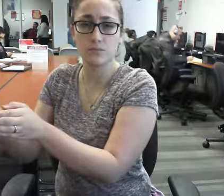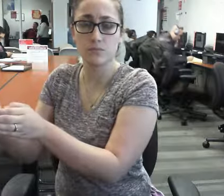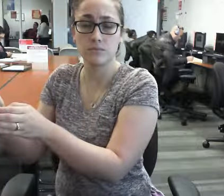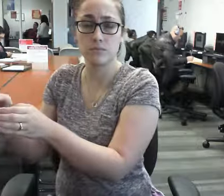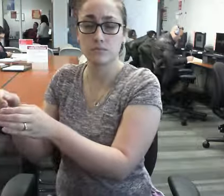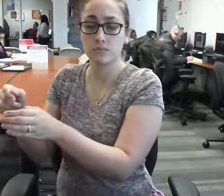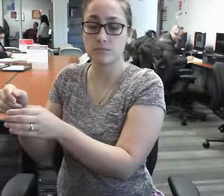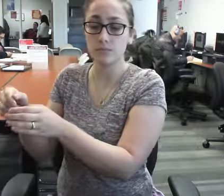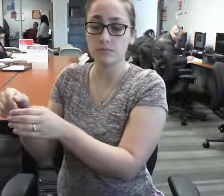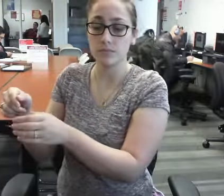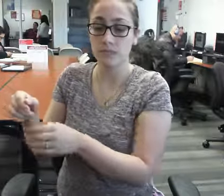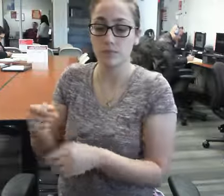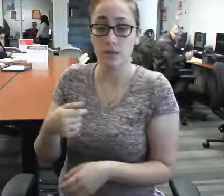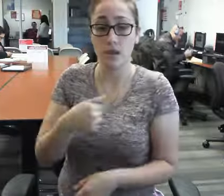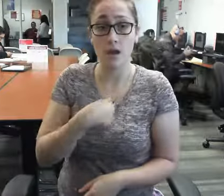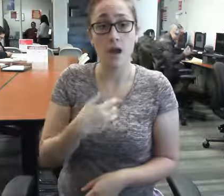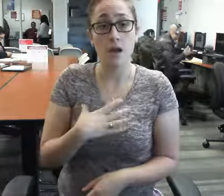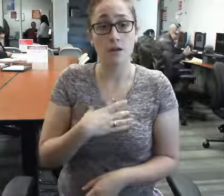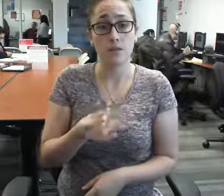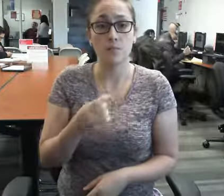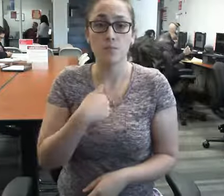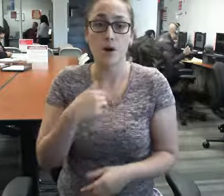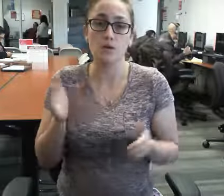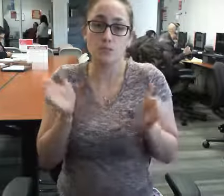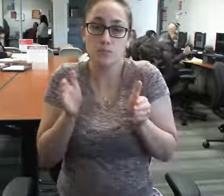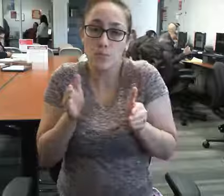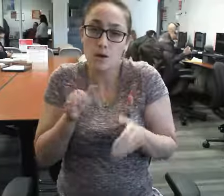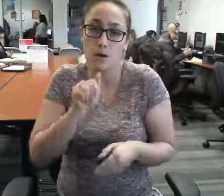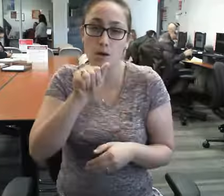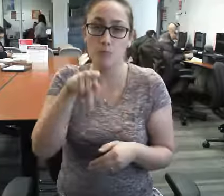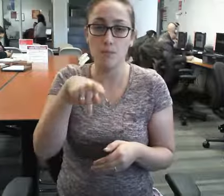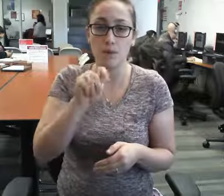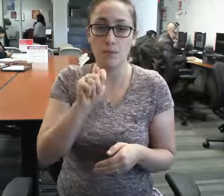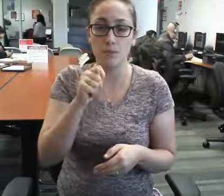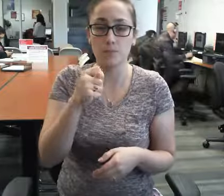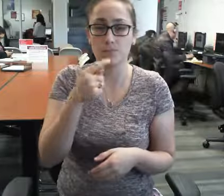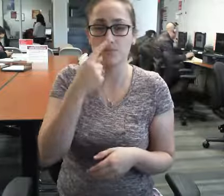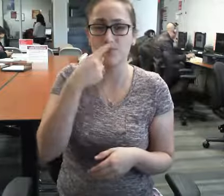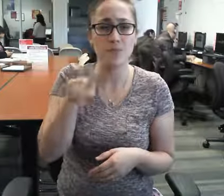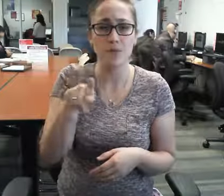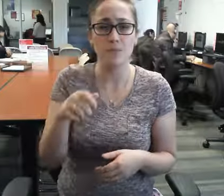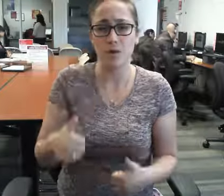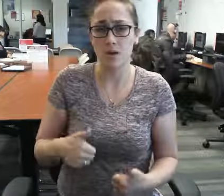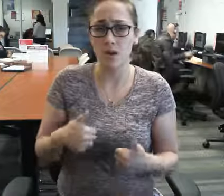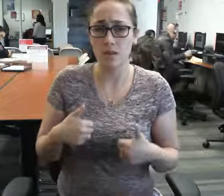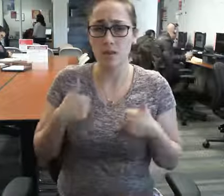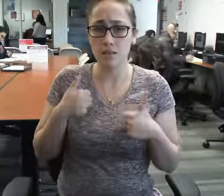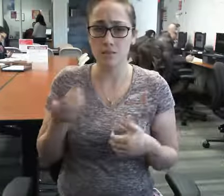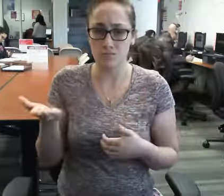guy is so... I'm a paranoid to you. He is so paranoid. He's so I know.